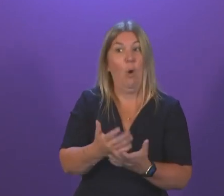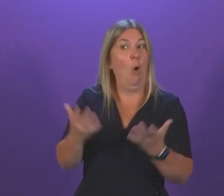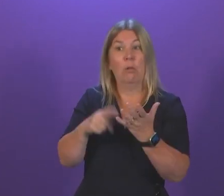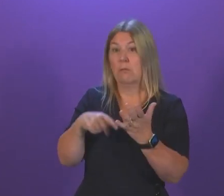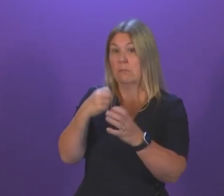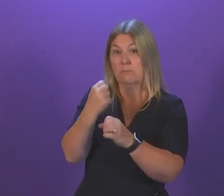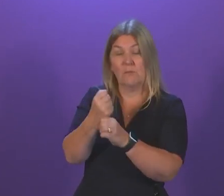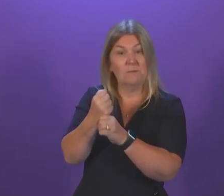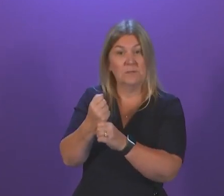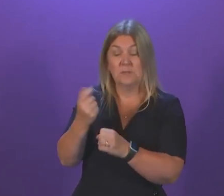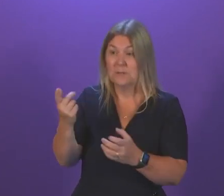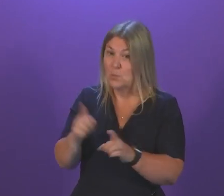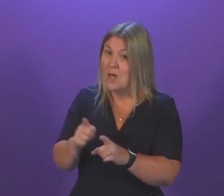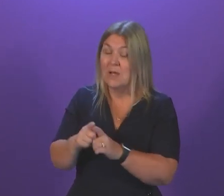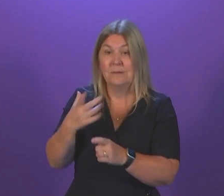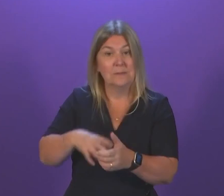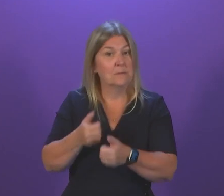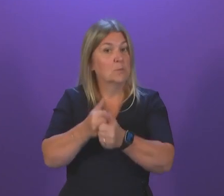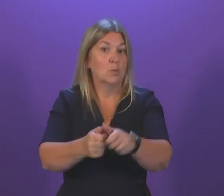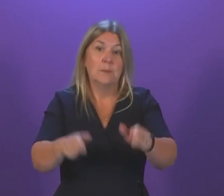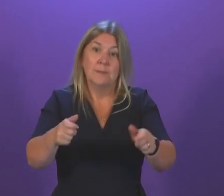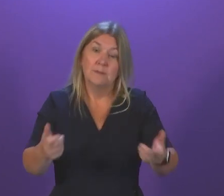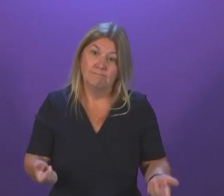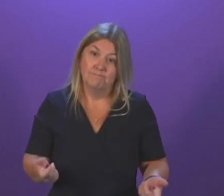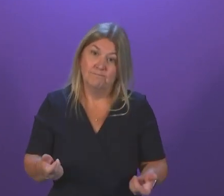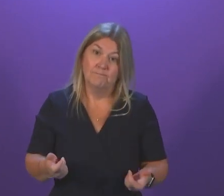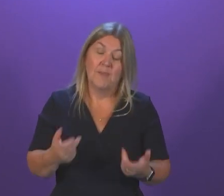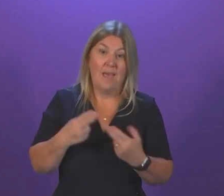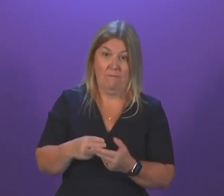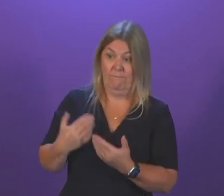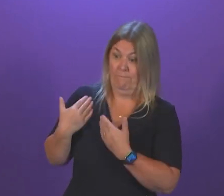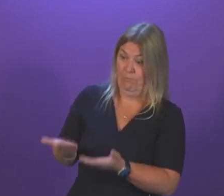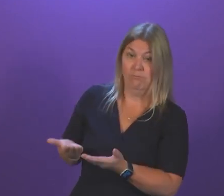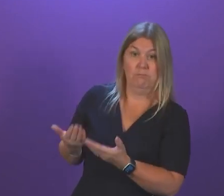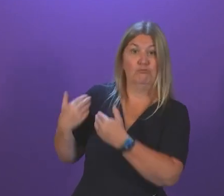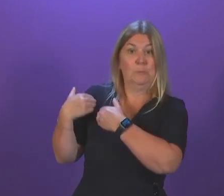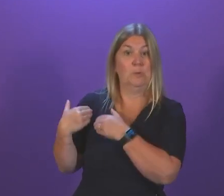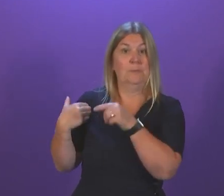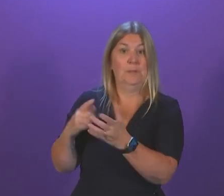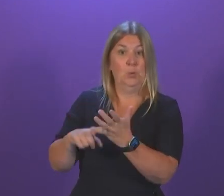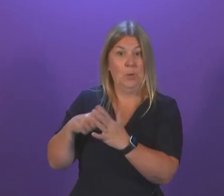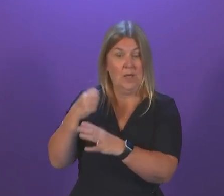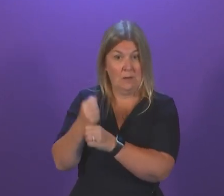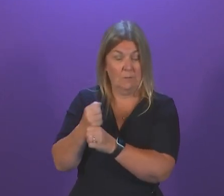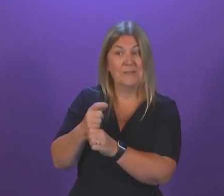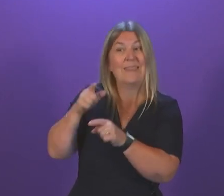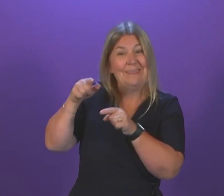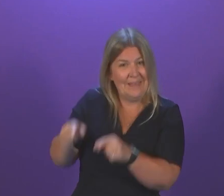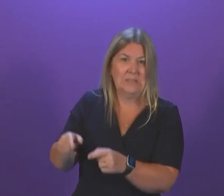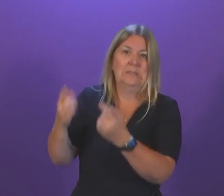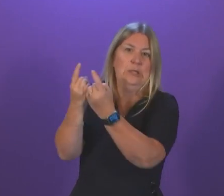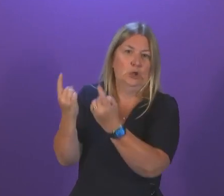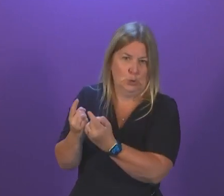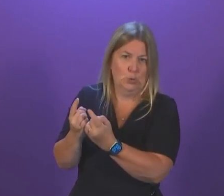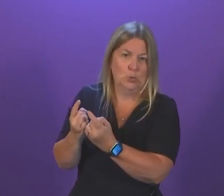to support people through this. Where issues are reserved to the UK Government and many of these energy cost issues are, then it is incumbent on the